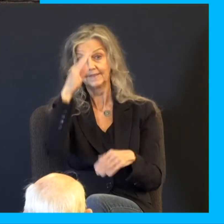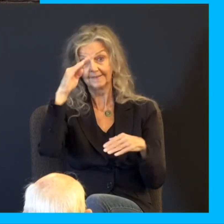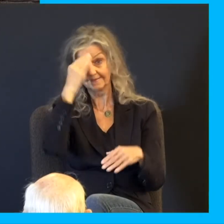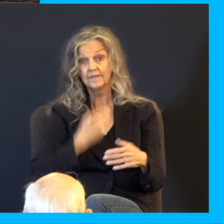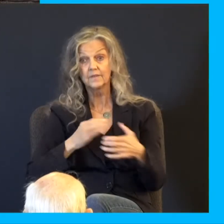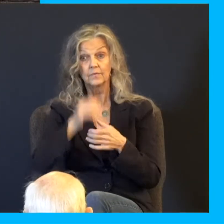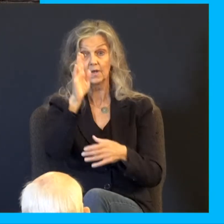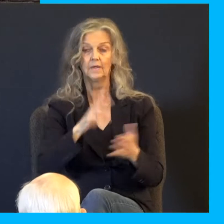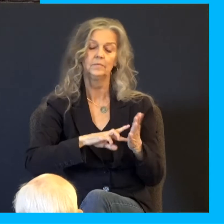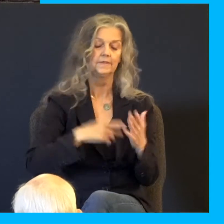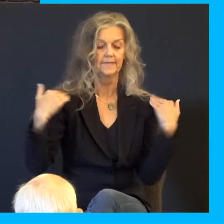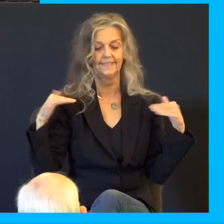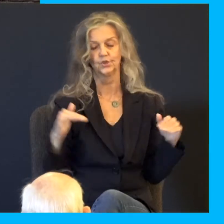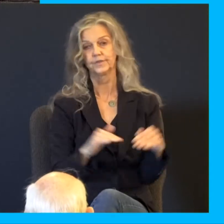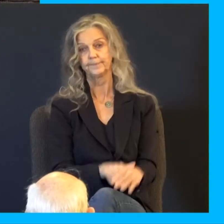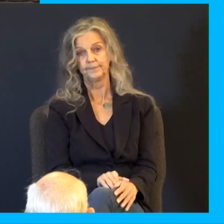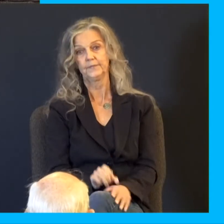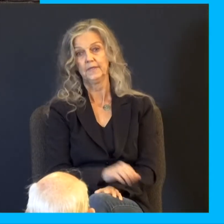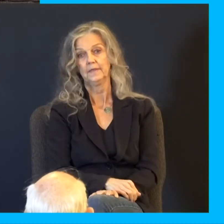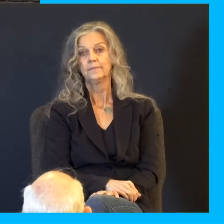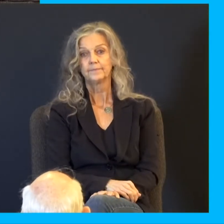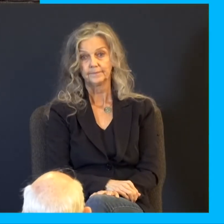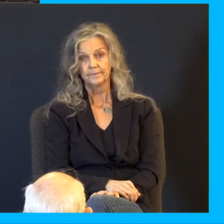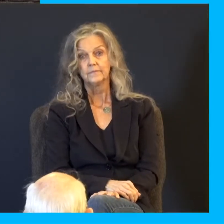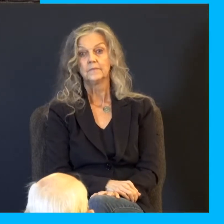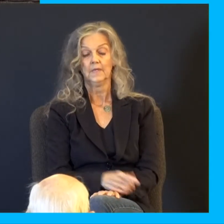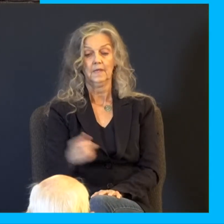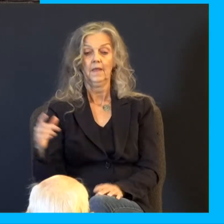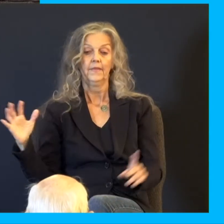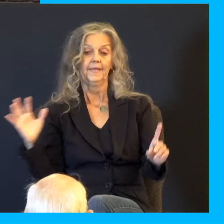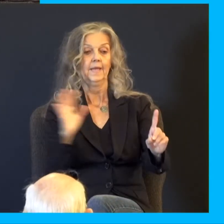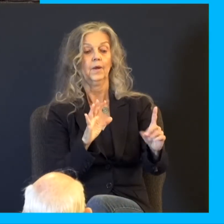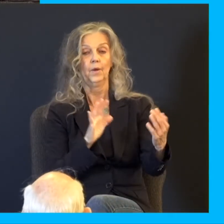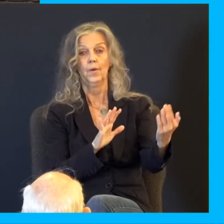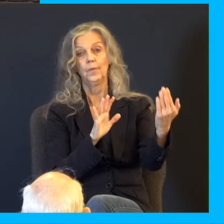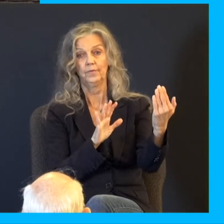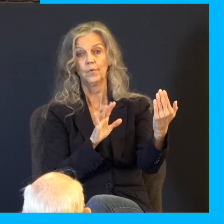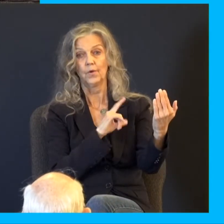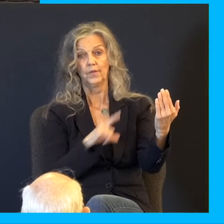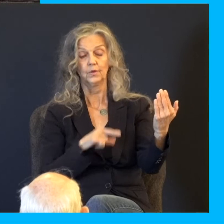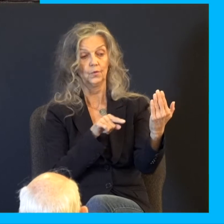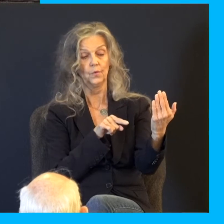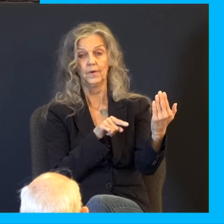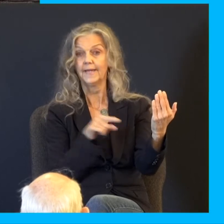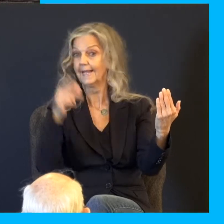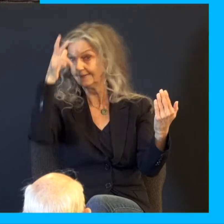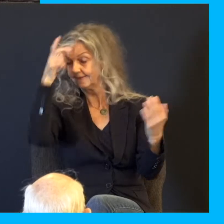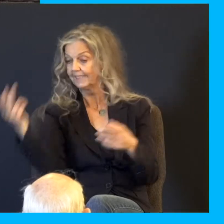six. Benny Elohim, sons of God. They came to present themselves before the Lord and Satan came also among them. Oh, whoa,